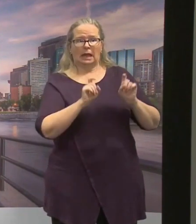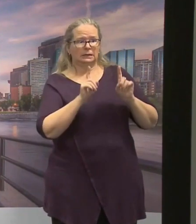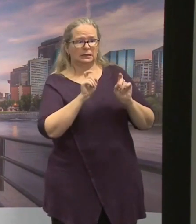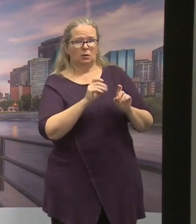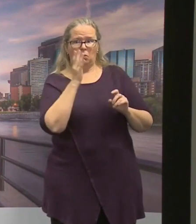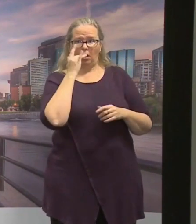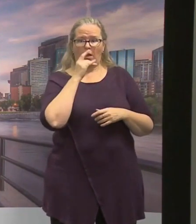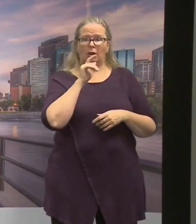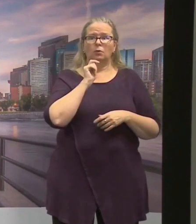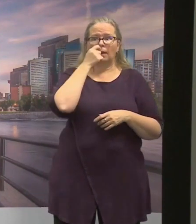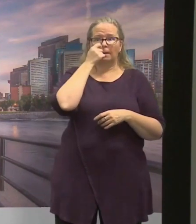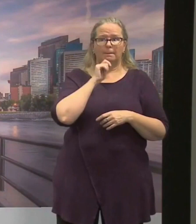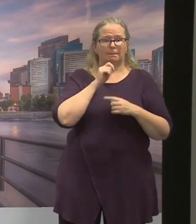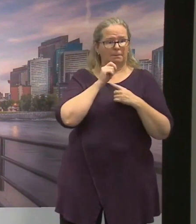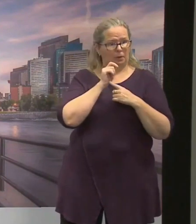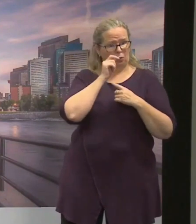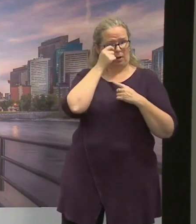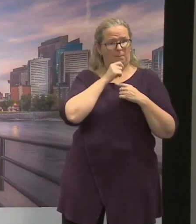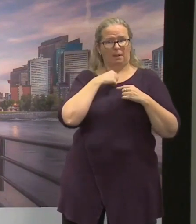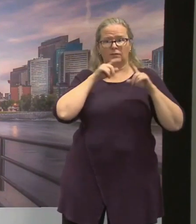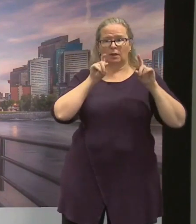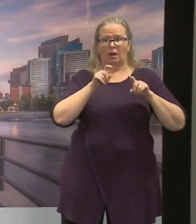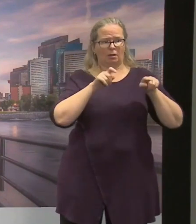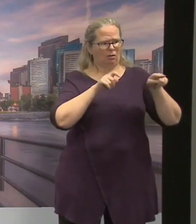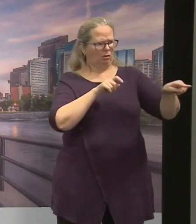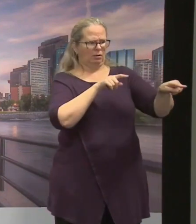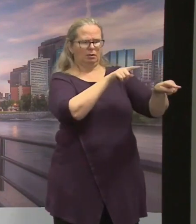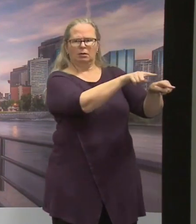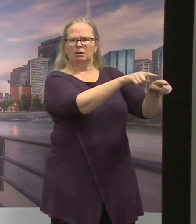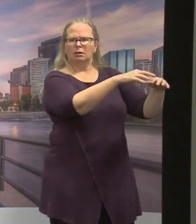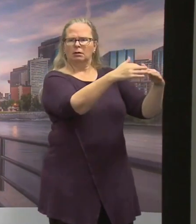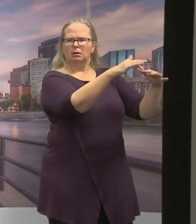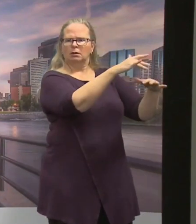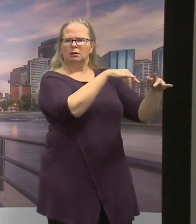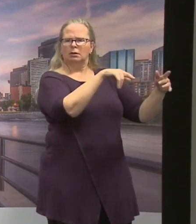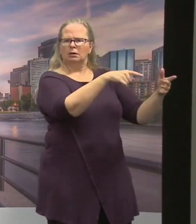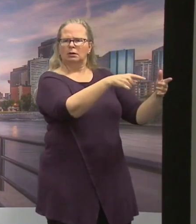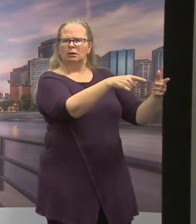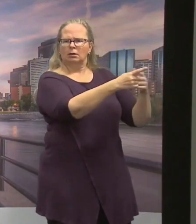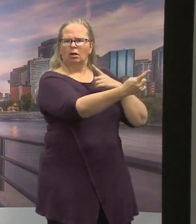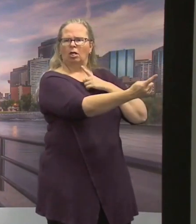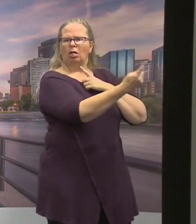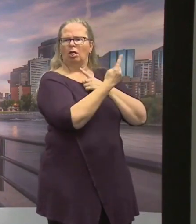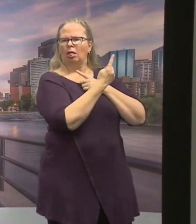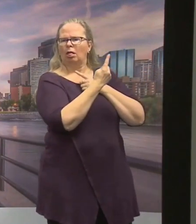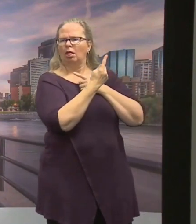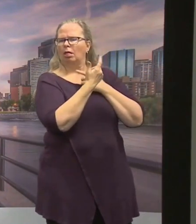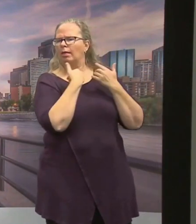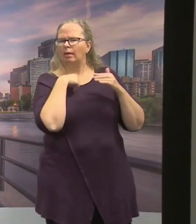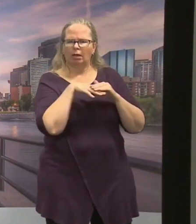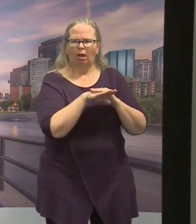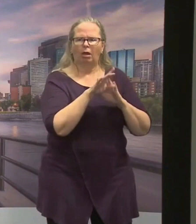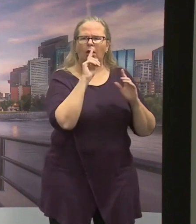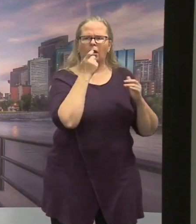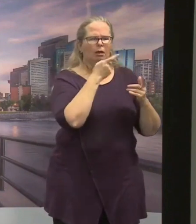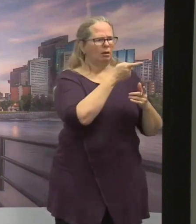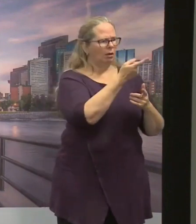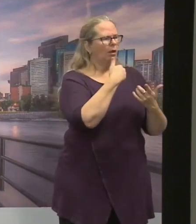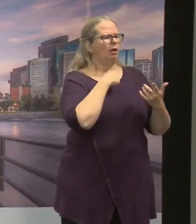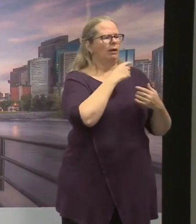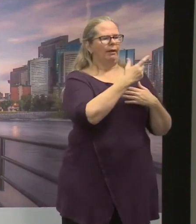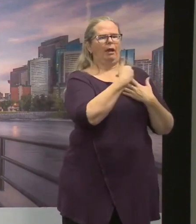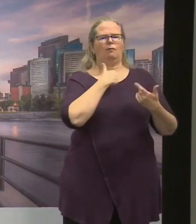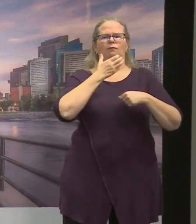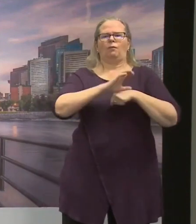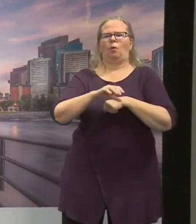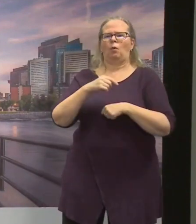lounges. That was in the summertime. That's not new news. But you know what? You've got to be super careful, and I'm sorry